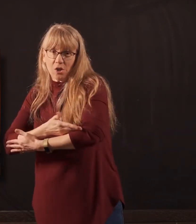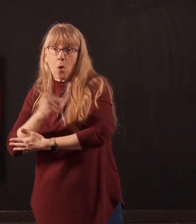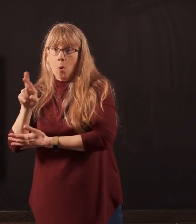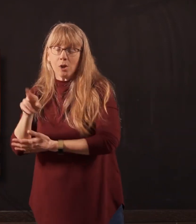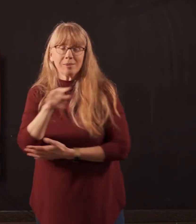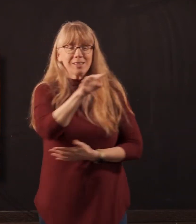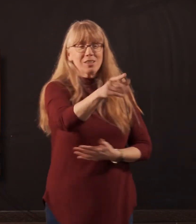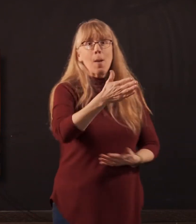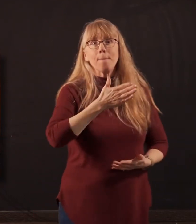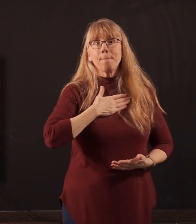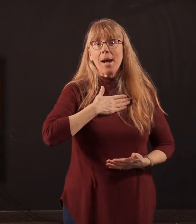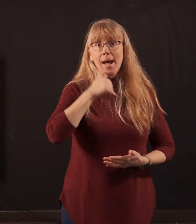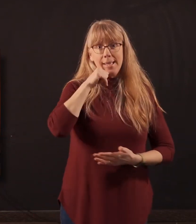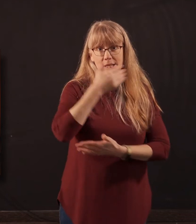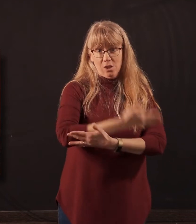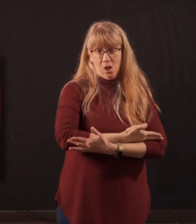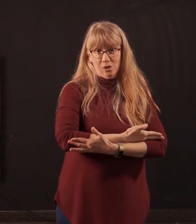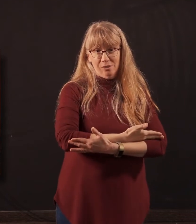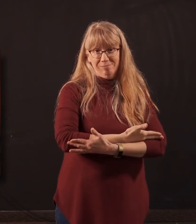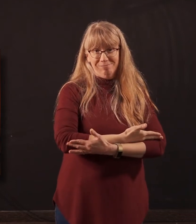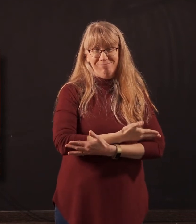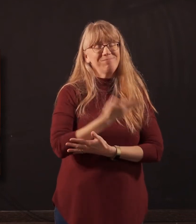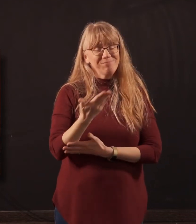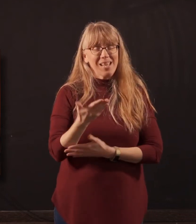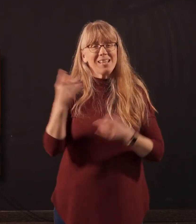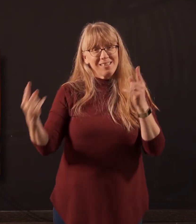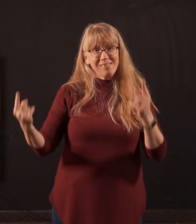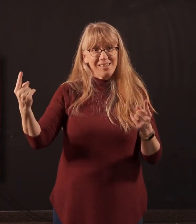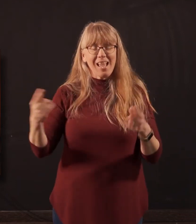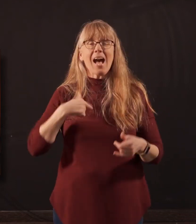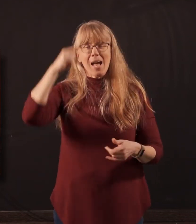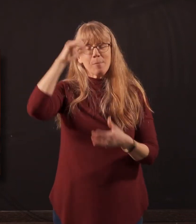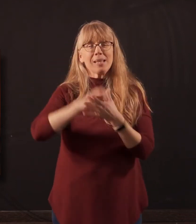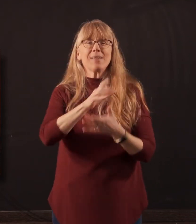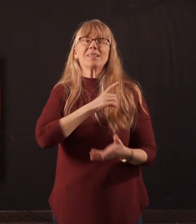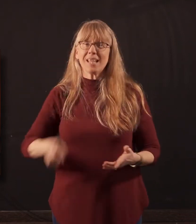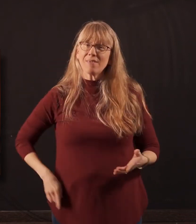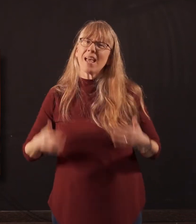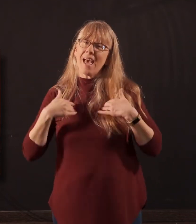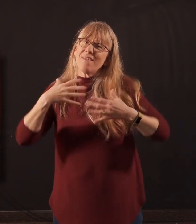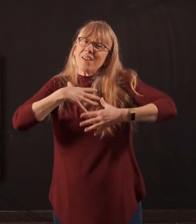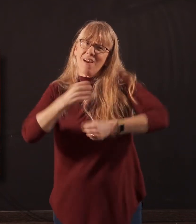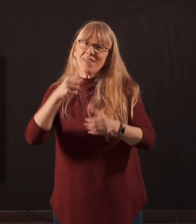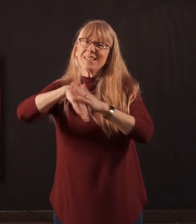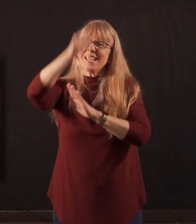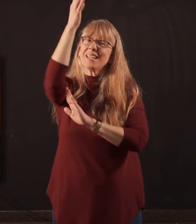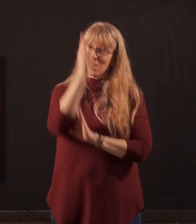my daughter. You see, I believe that David is able to have confidence in God and